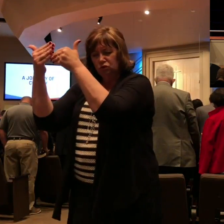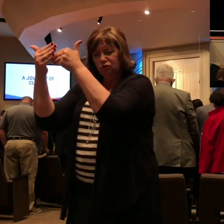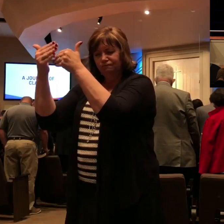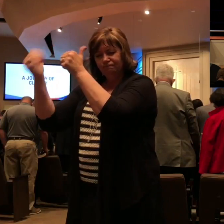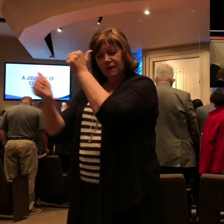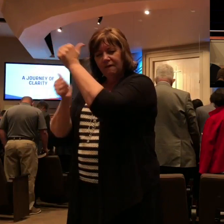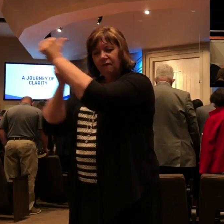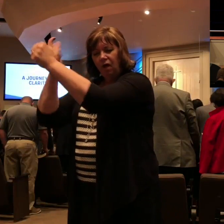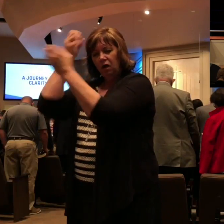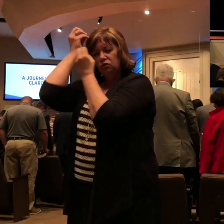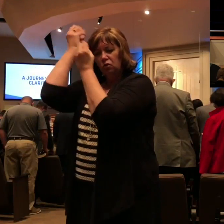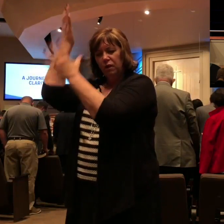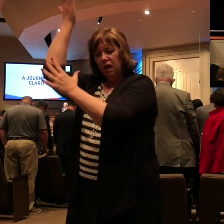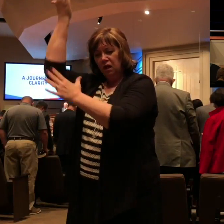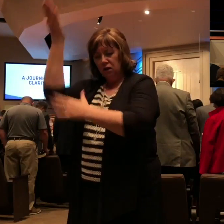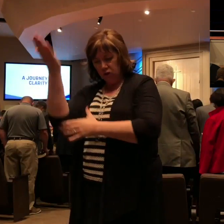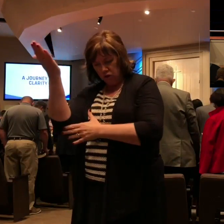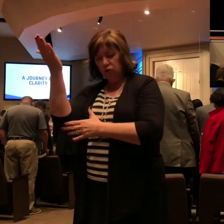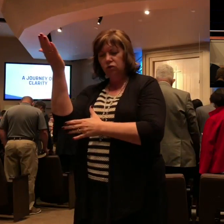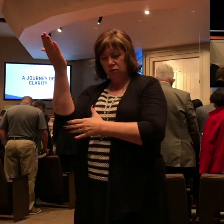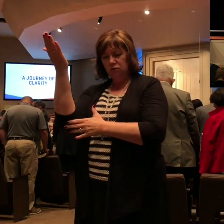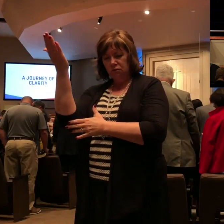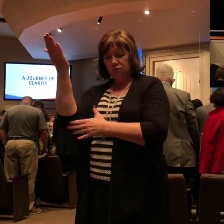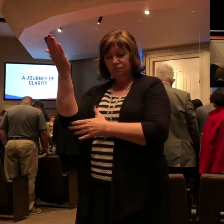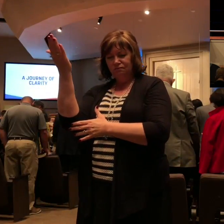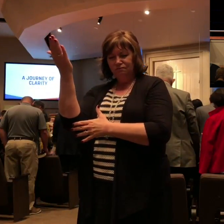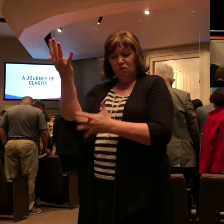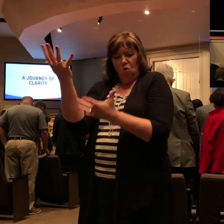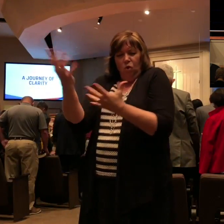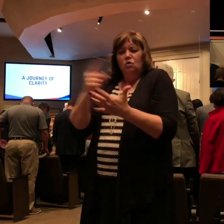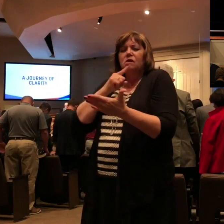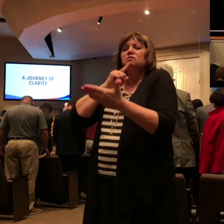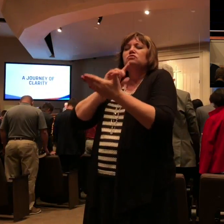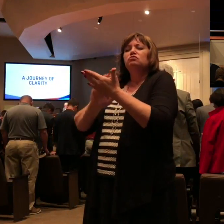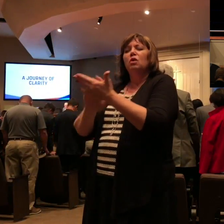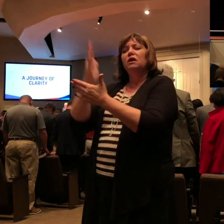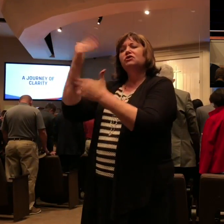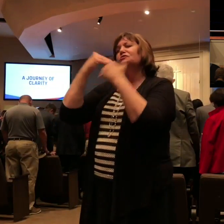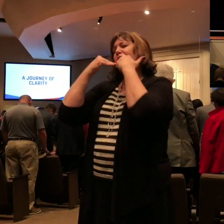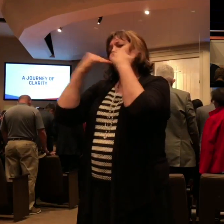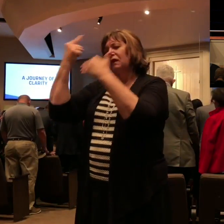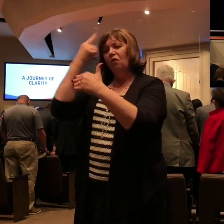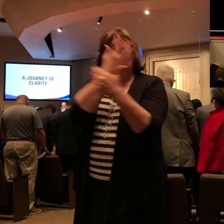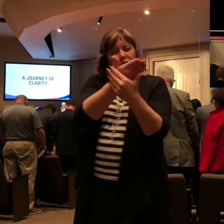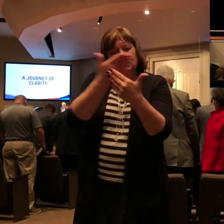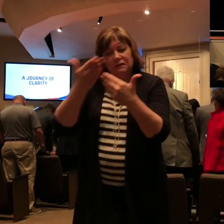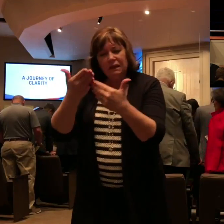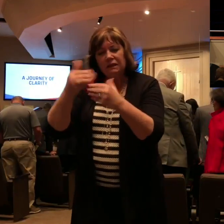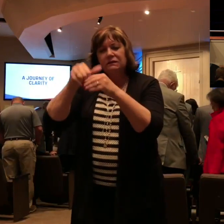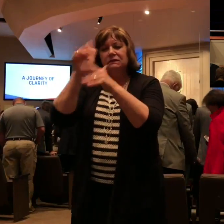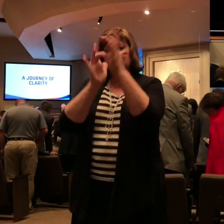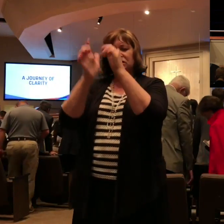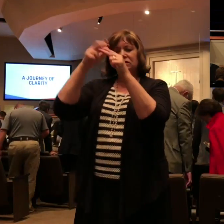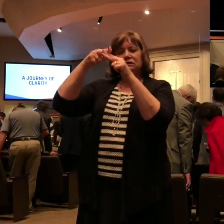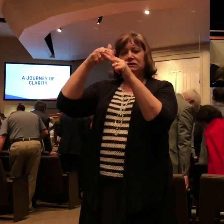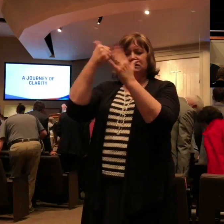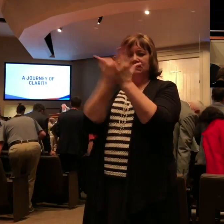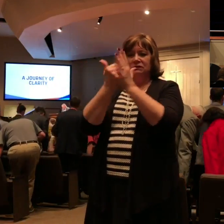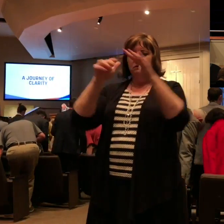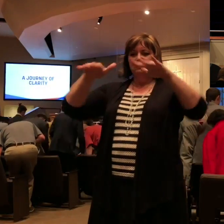created for us. And for this, we certainly promise to praise and to thank you. In Jesus' name we pray. Amen. Thank